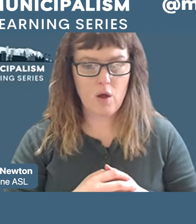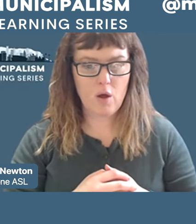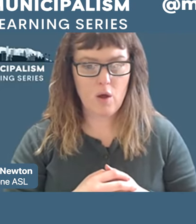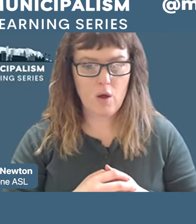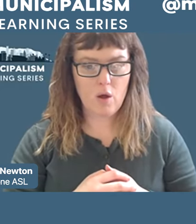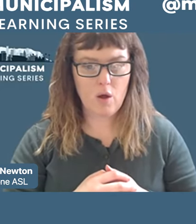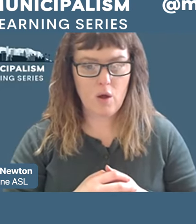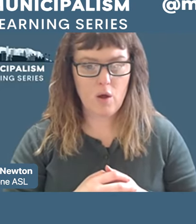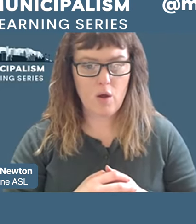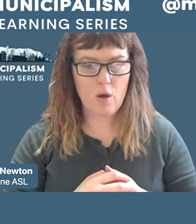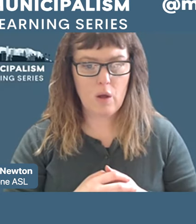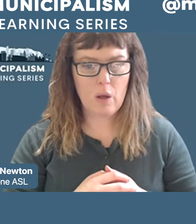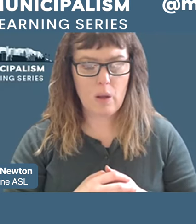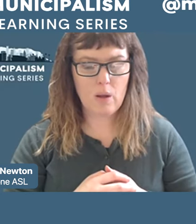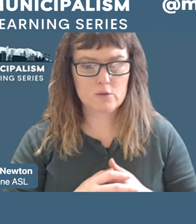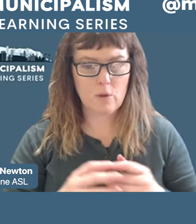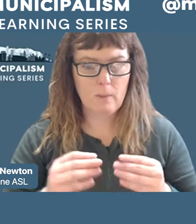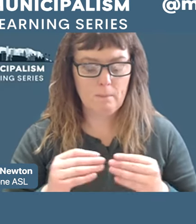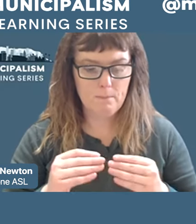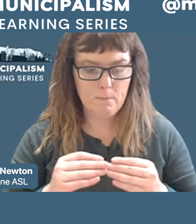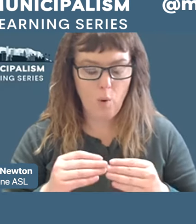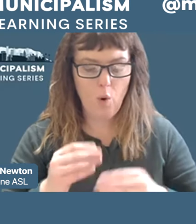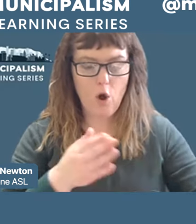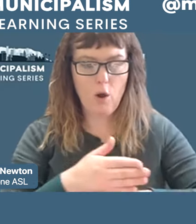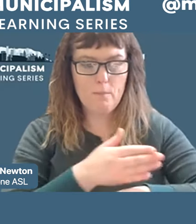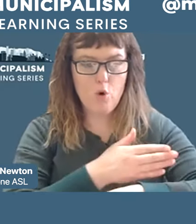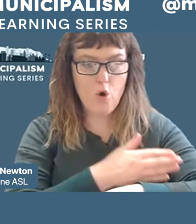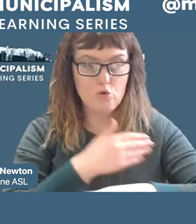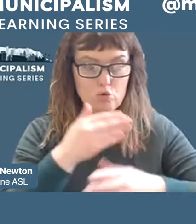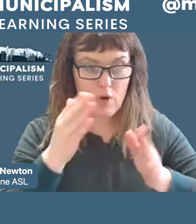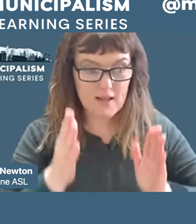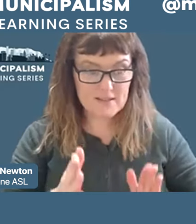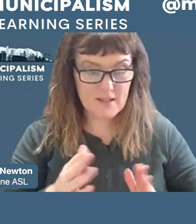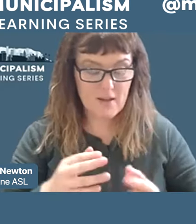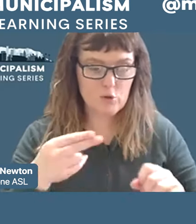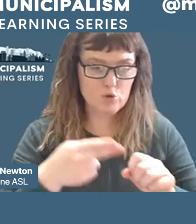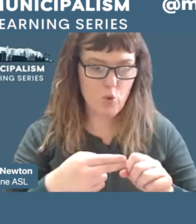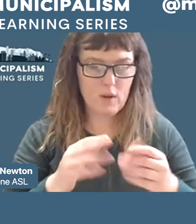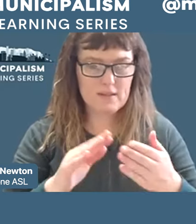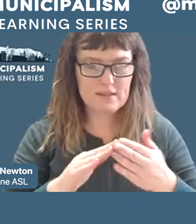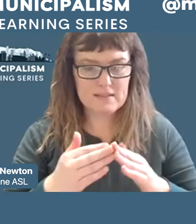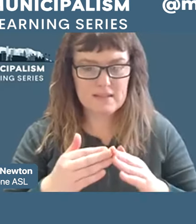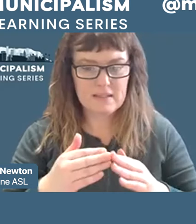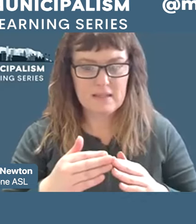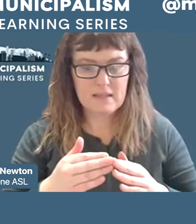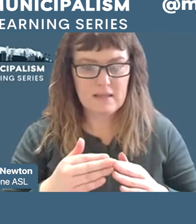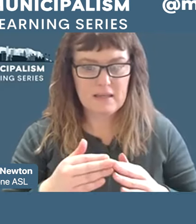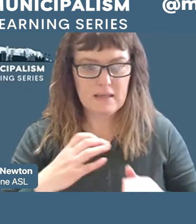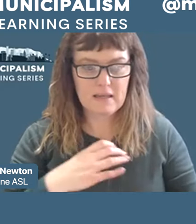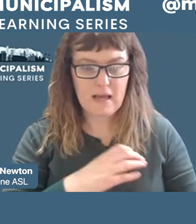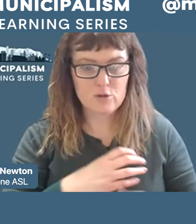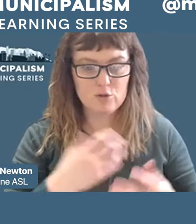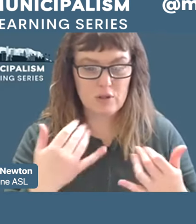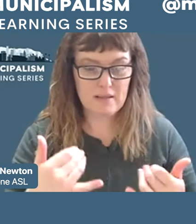get more progressive into the city council at that point where today we have a majority progressive